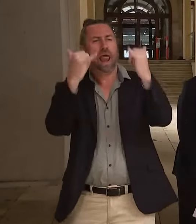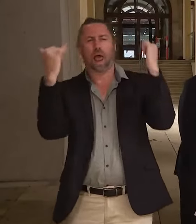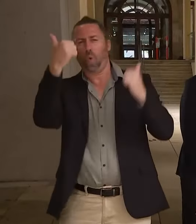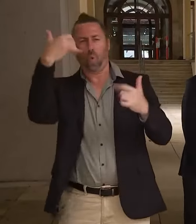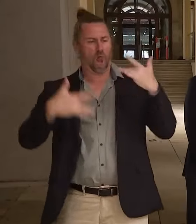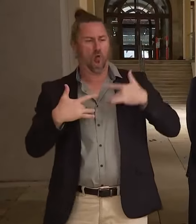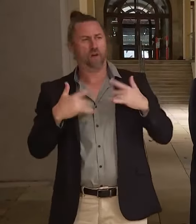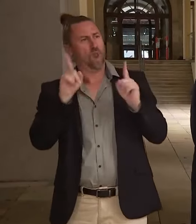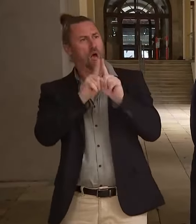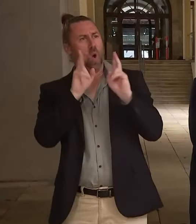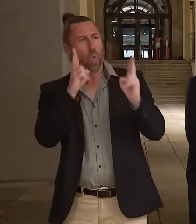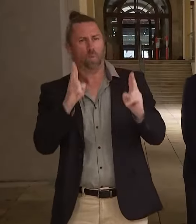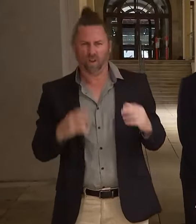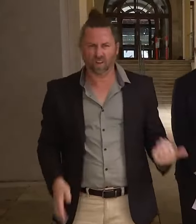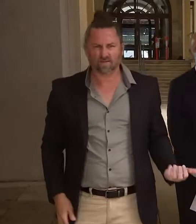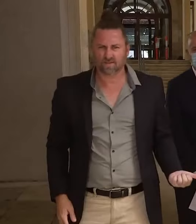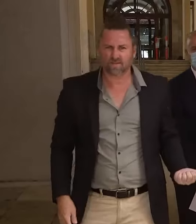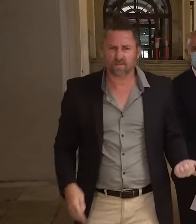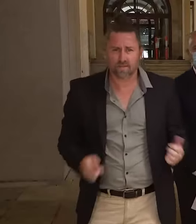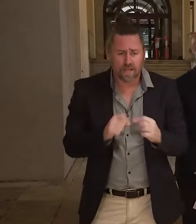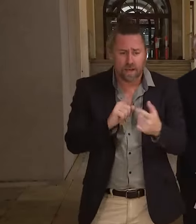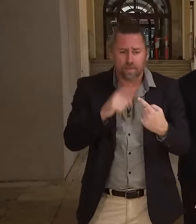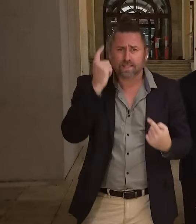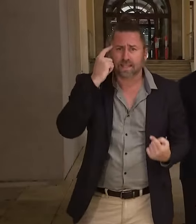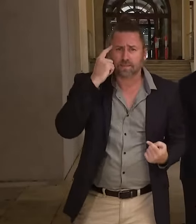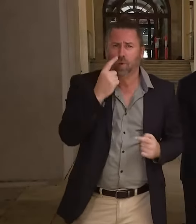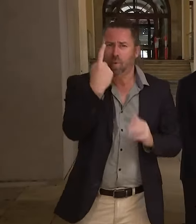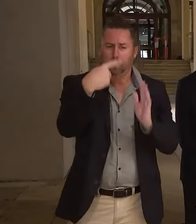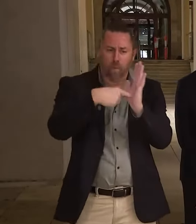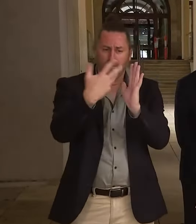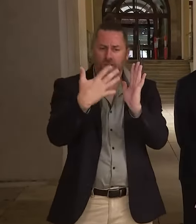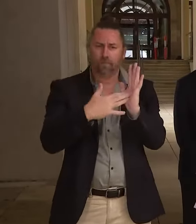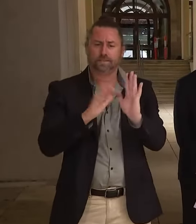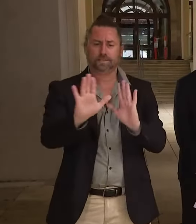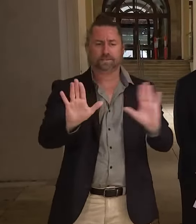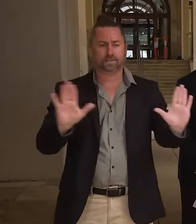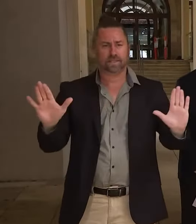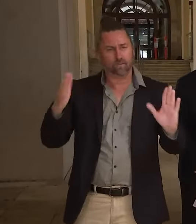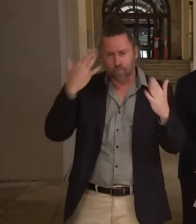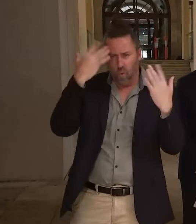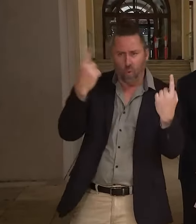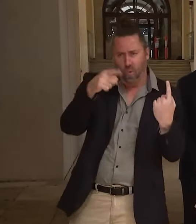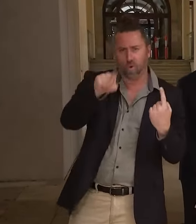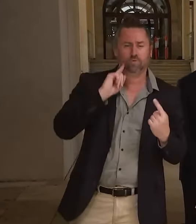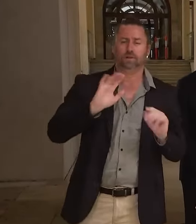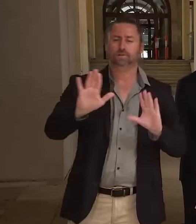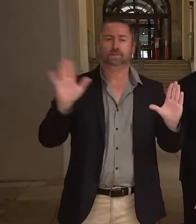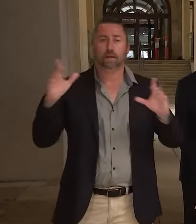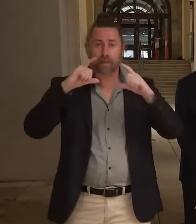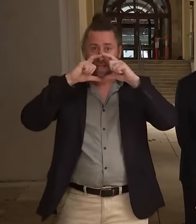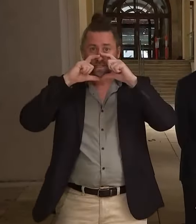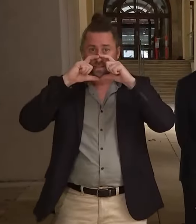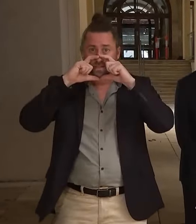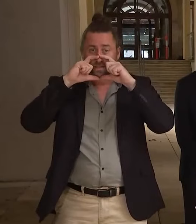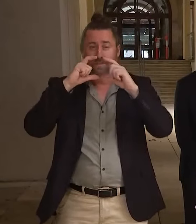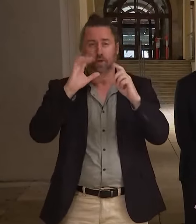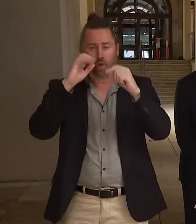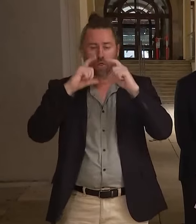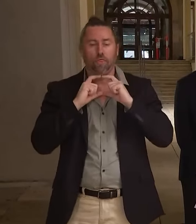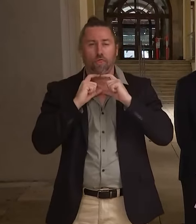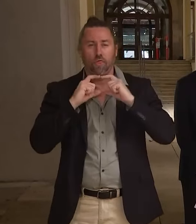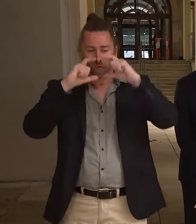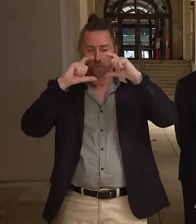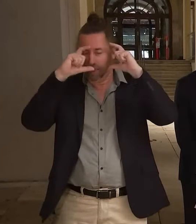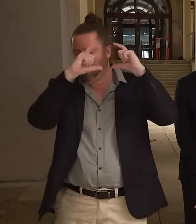No, just be sensible. know, do the social distancing. Wear your mask and wear it properly. Wear it everywhere. We've asked you to